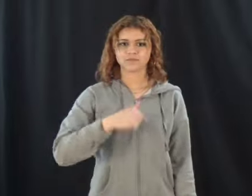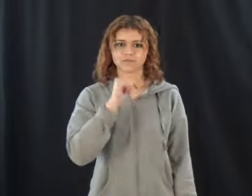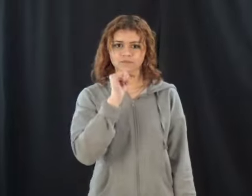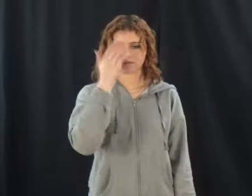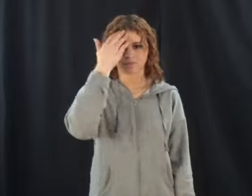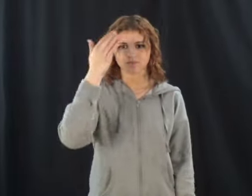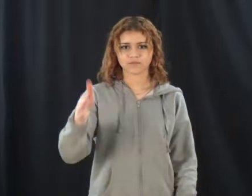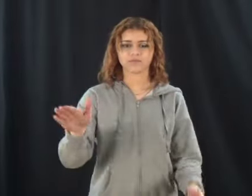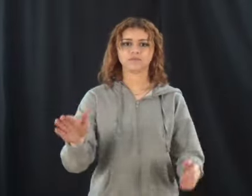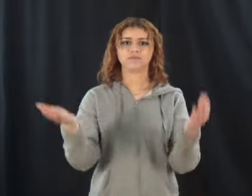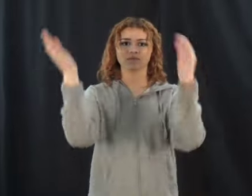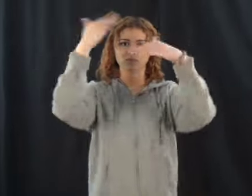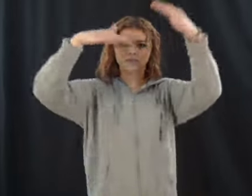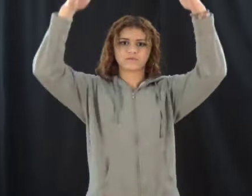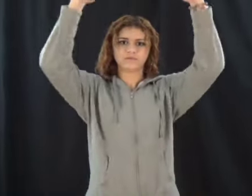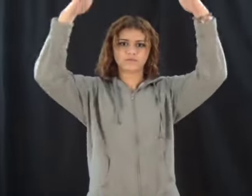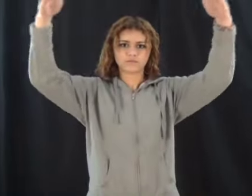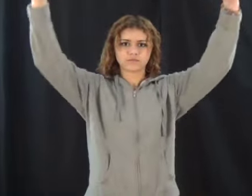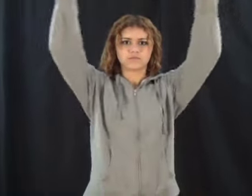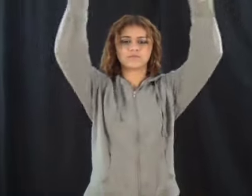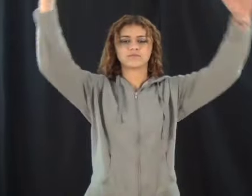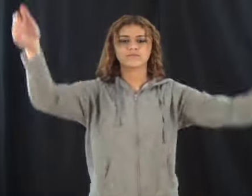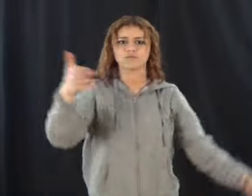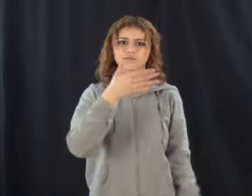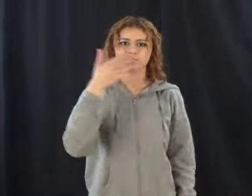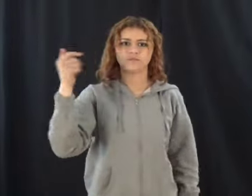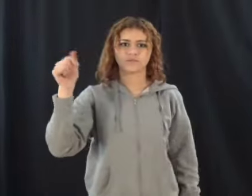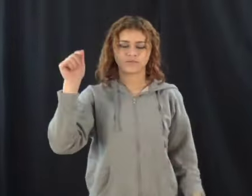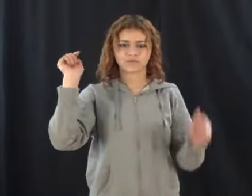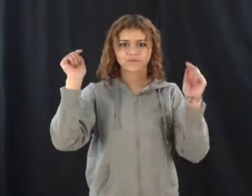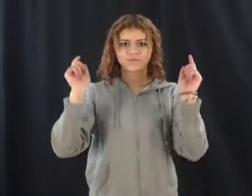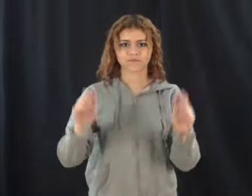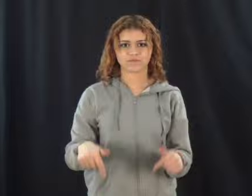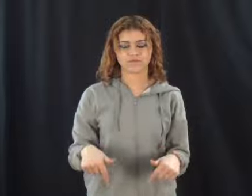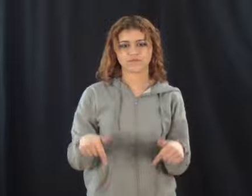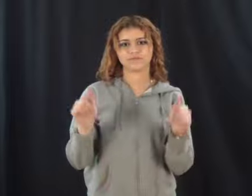I don't know how Heaven, heaven, could be kind of dead